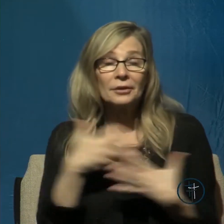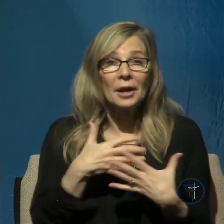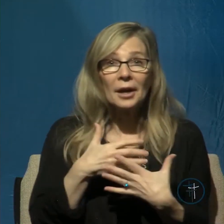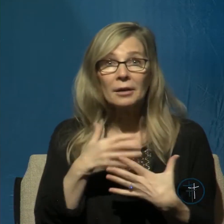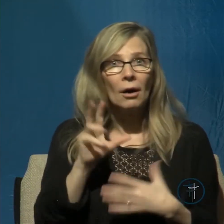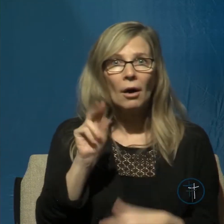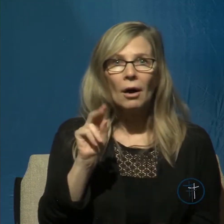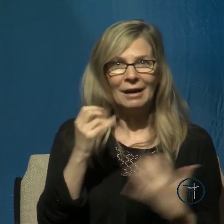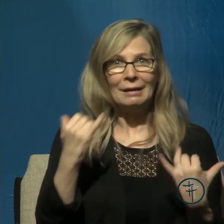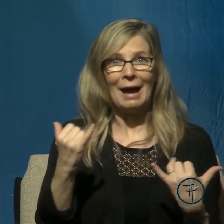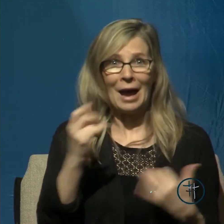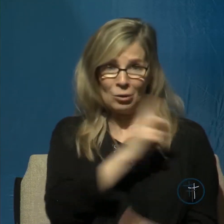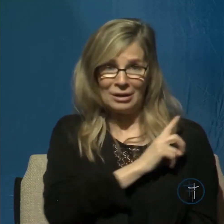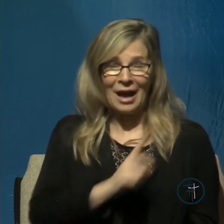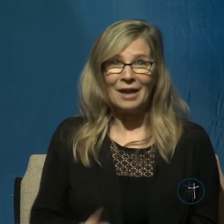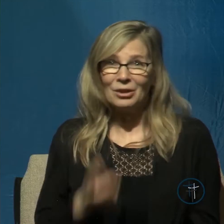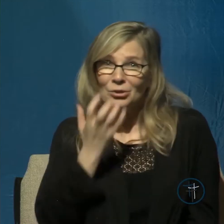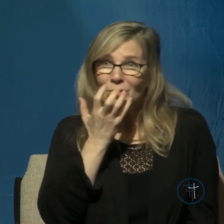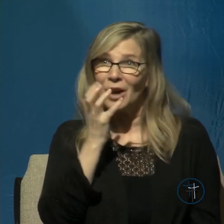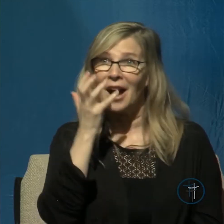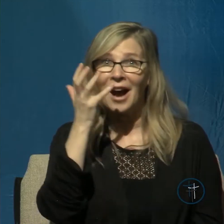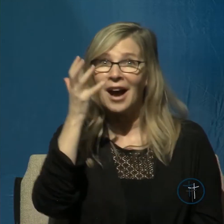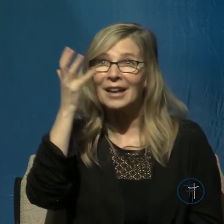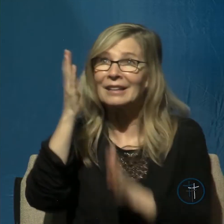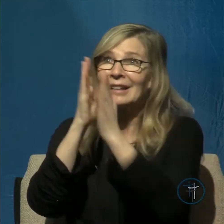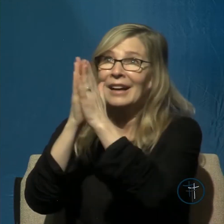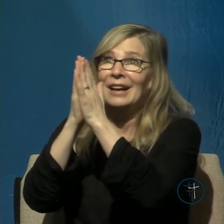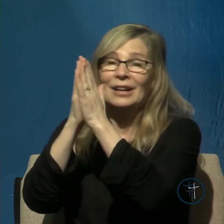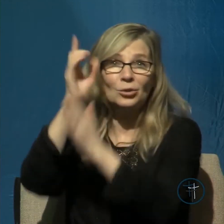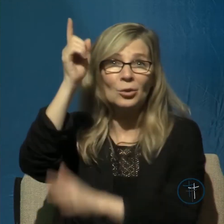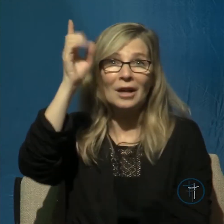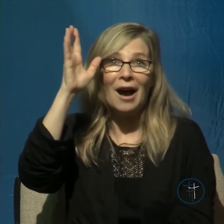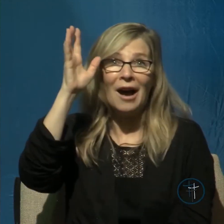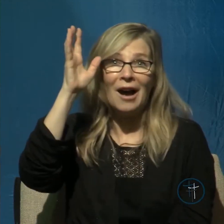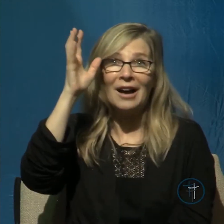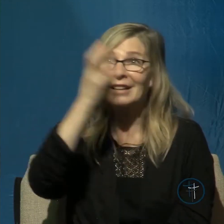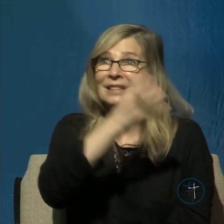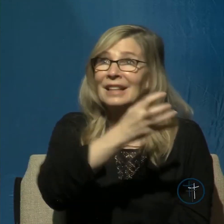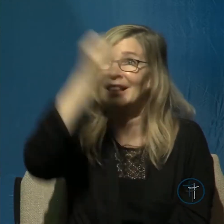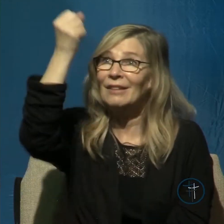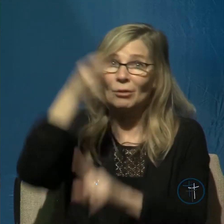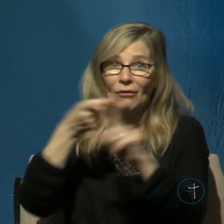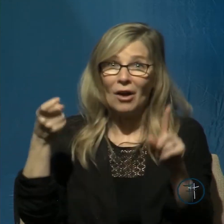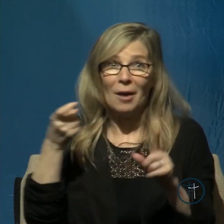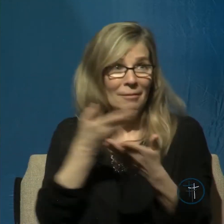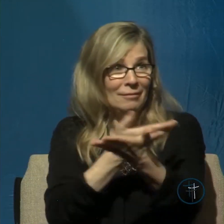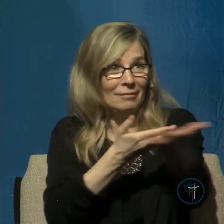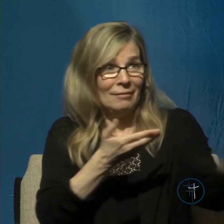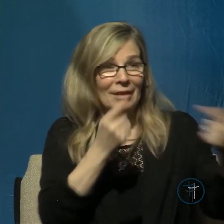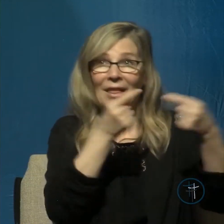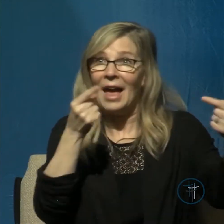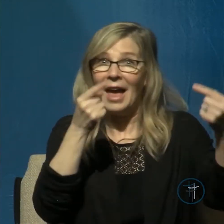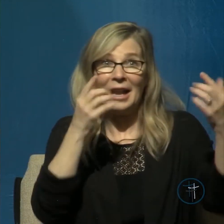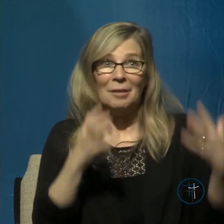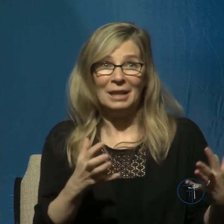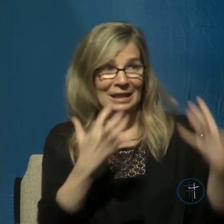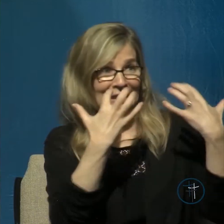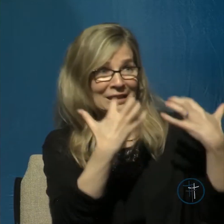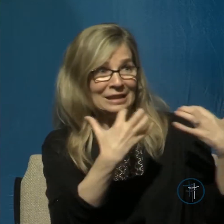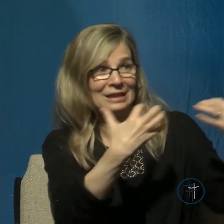crying out to God to deliver him from his enemies. And in doing so, he sounds very much